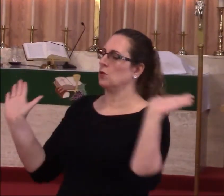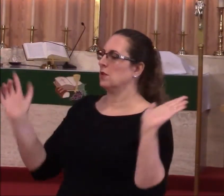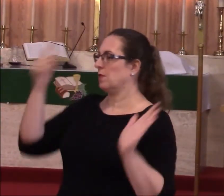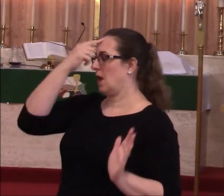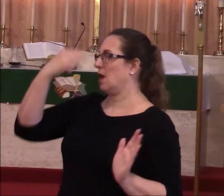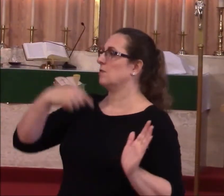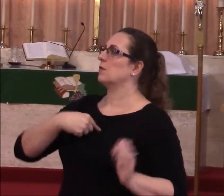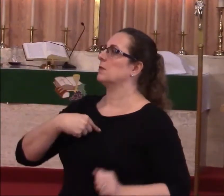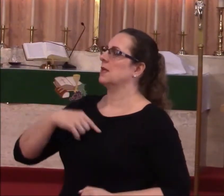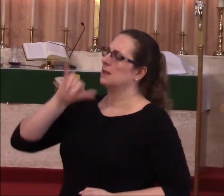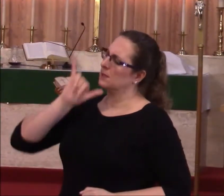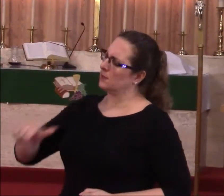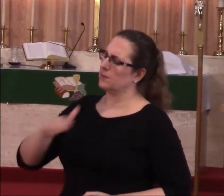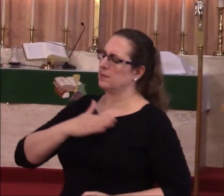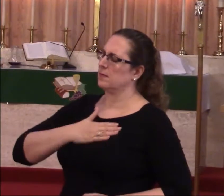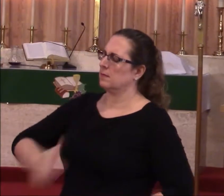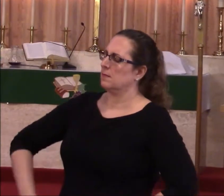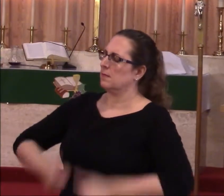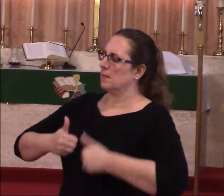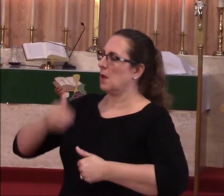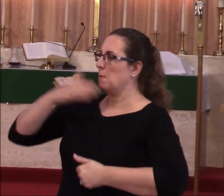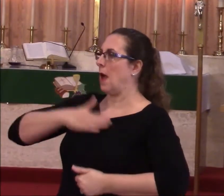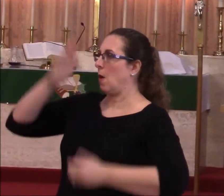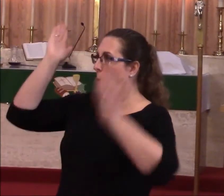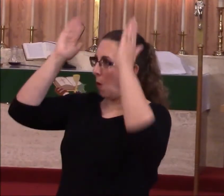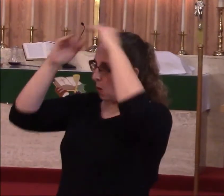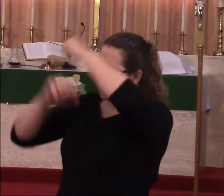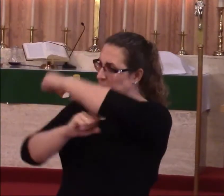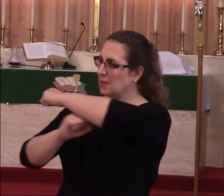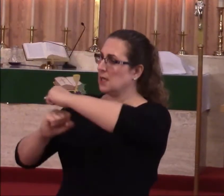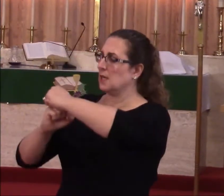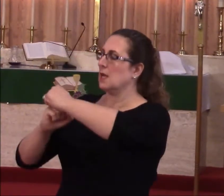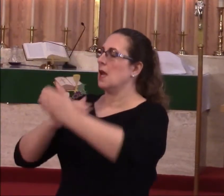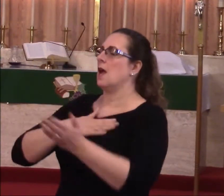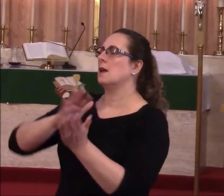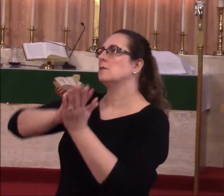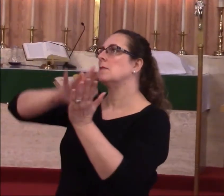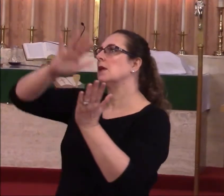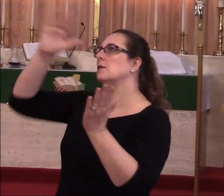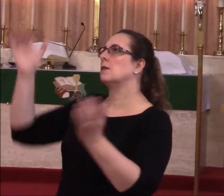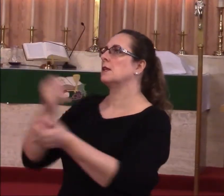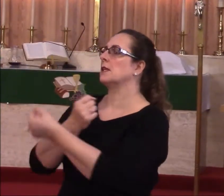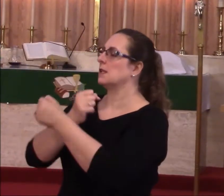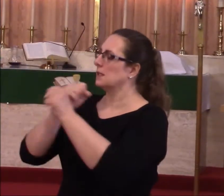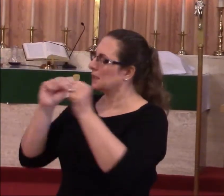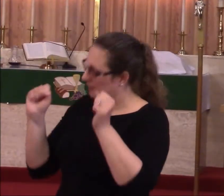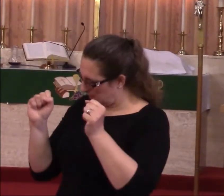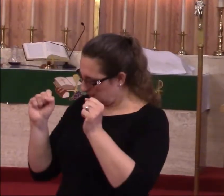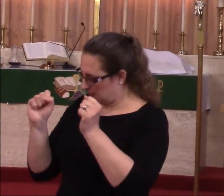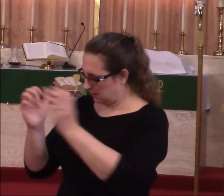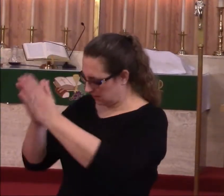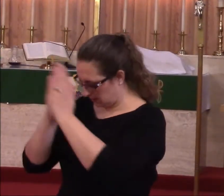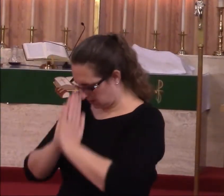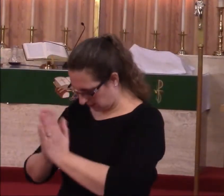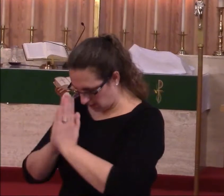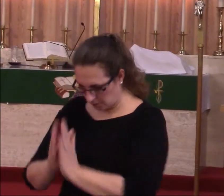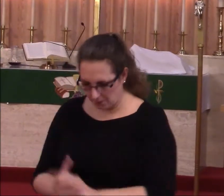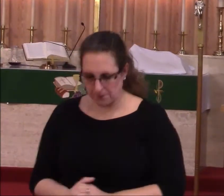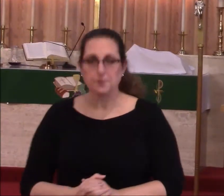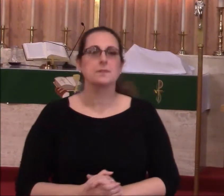crucified for me. It's my life, my hope's foundation, and my glory and salvation.